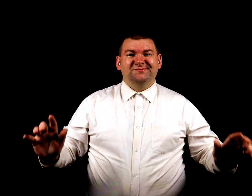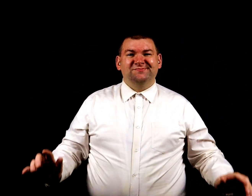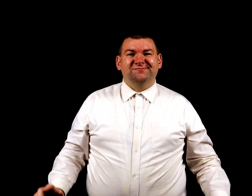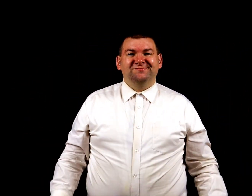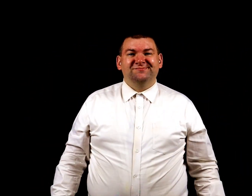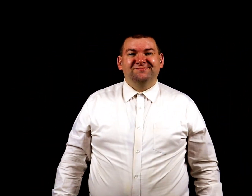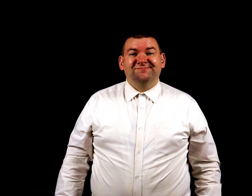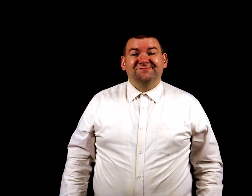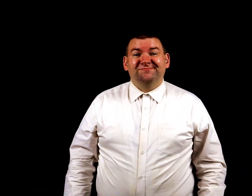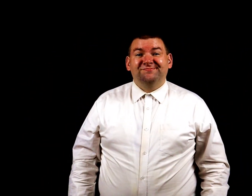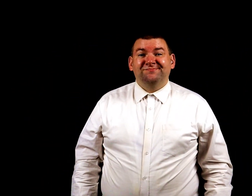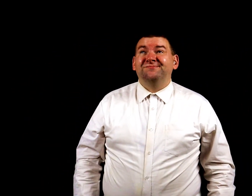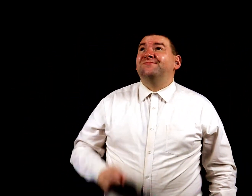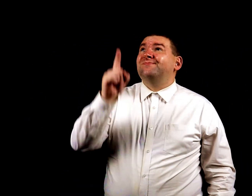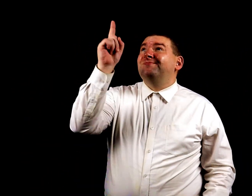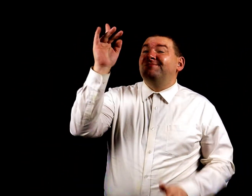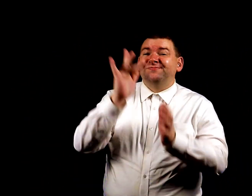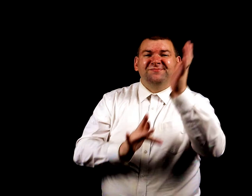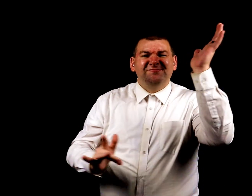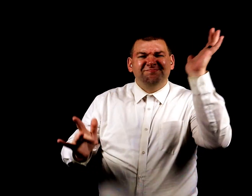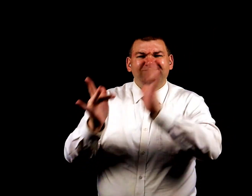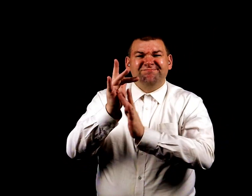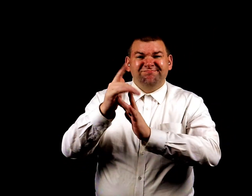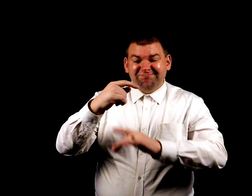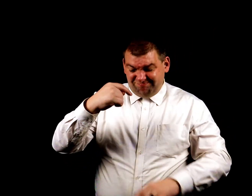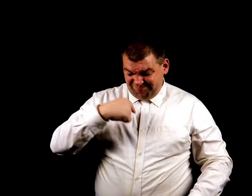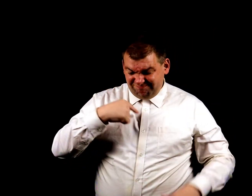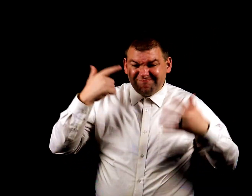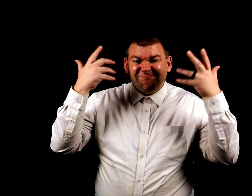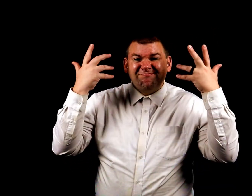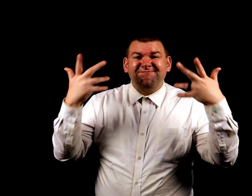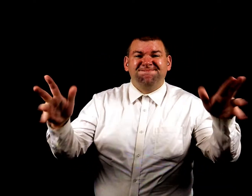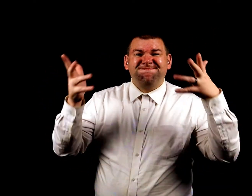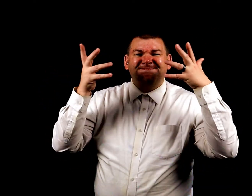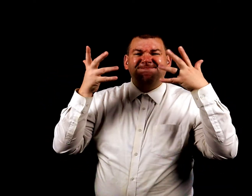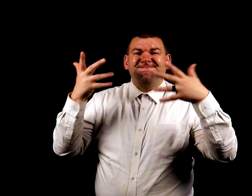In you I overcome